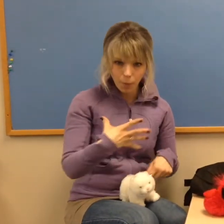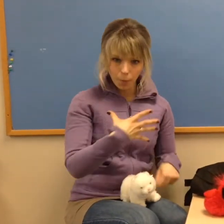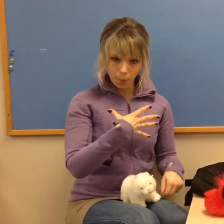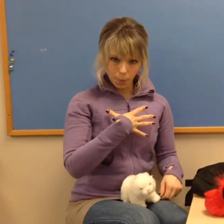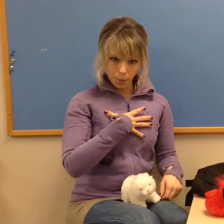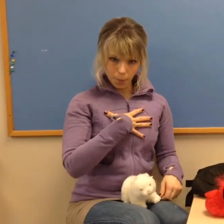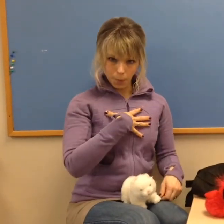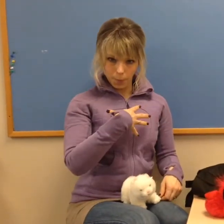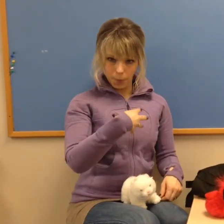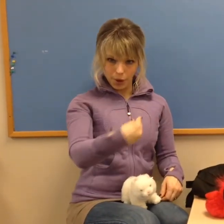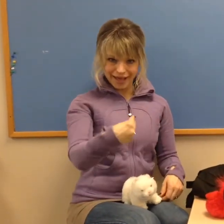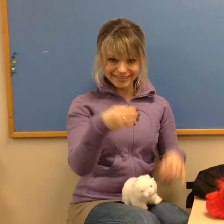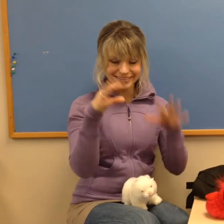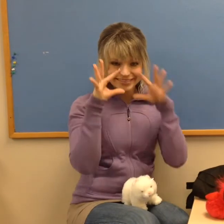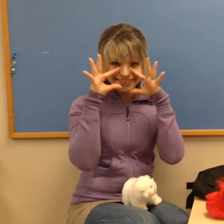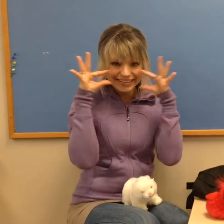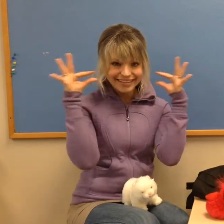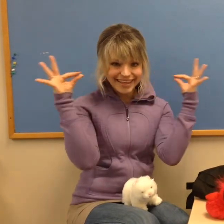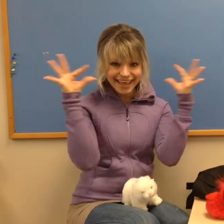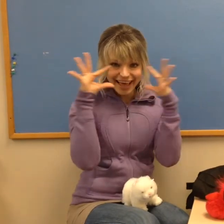White. Cat. Cat.